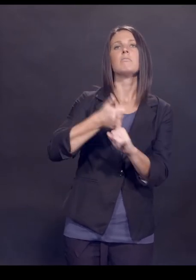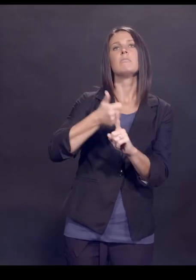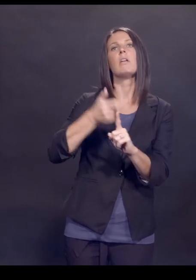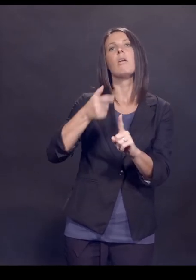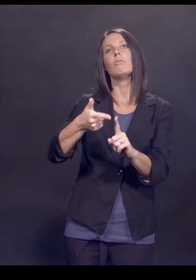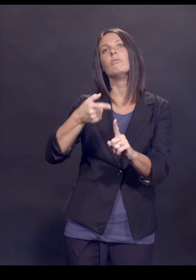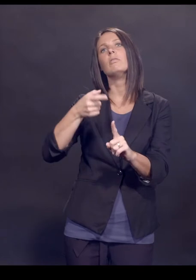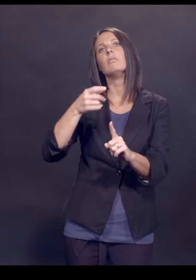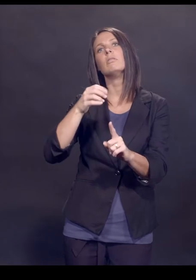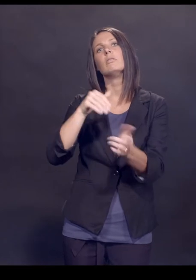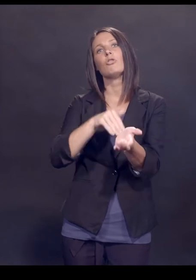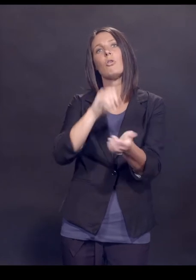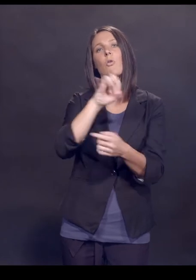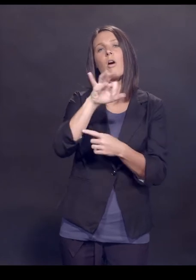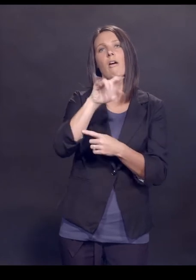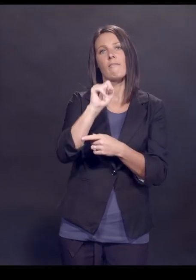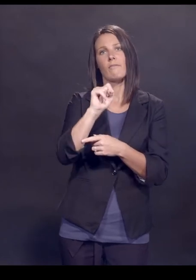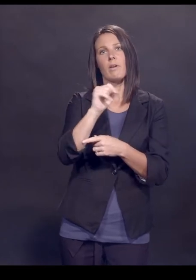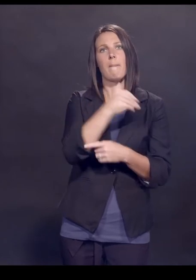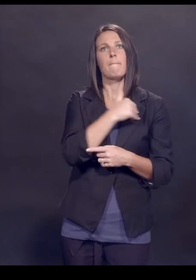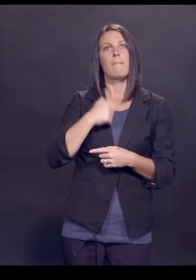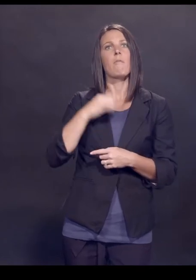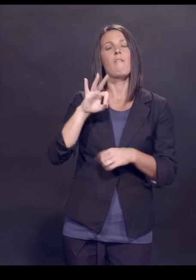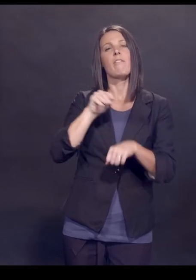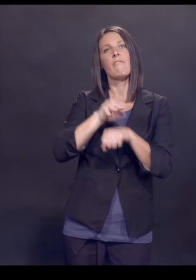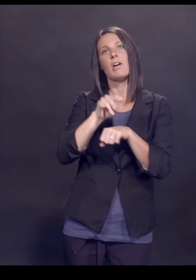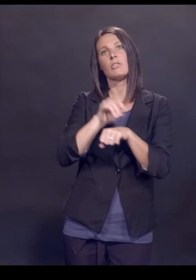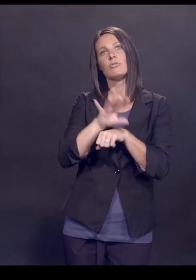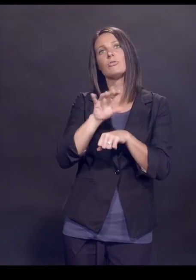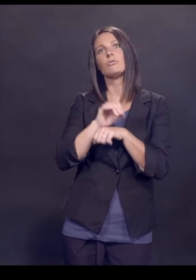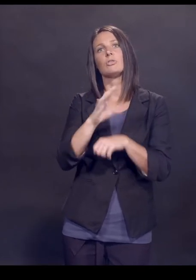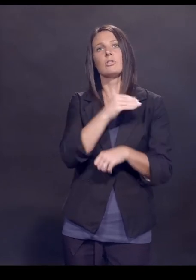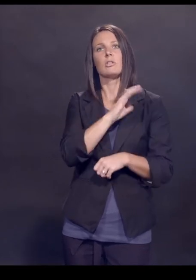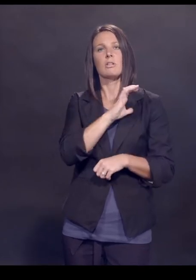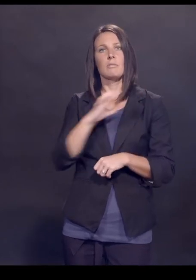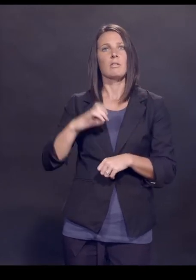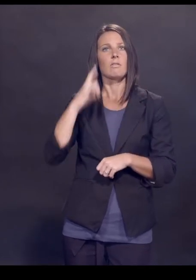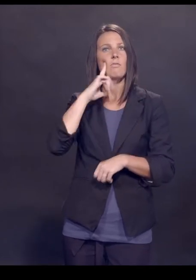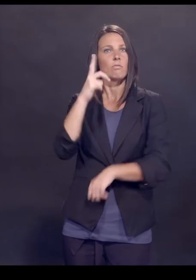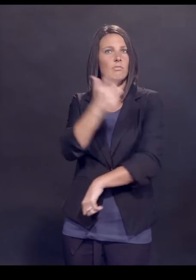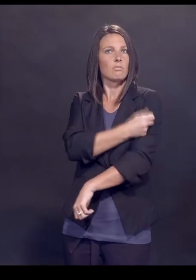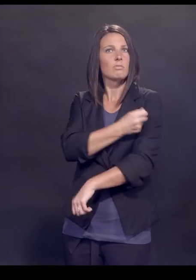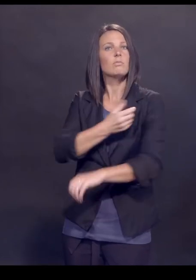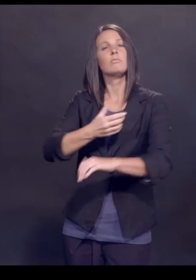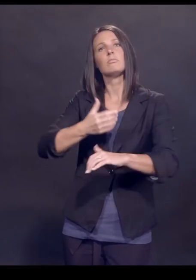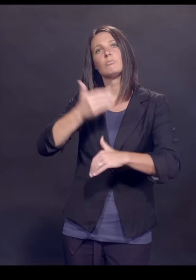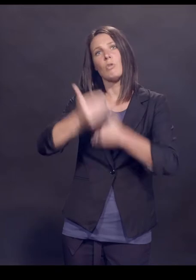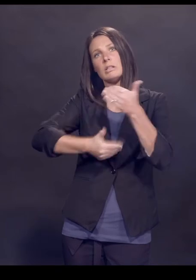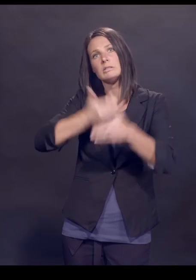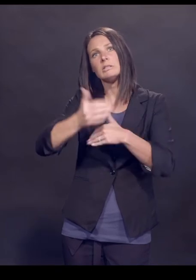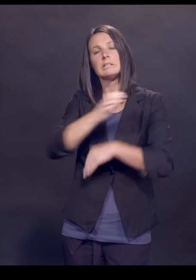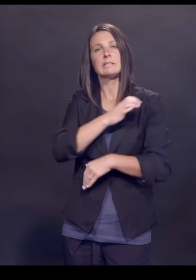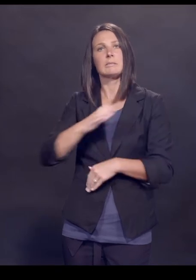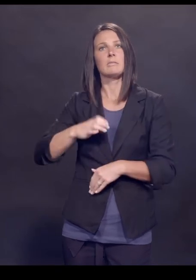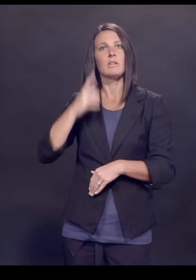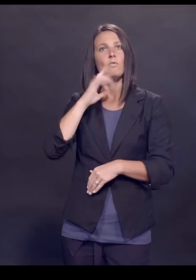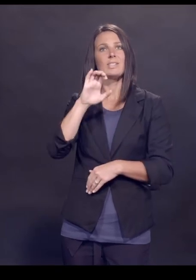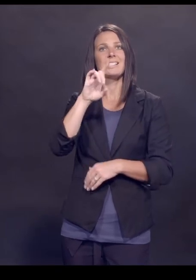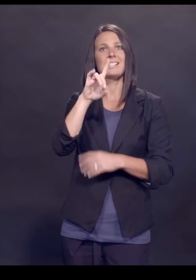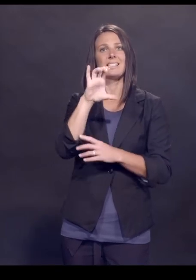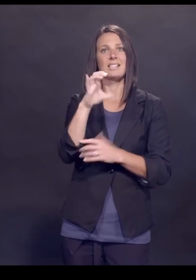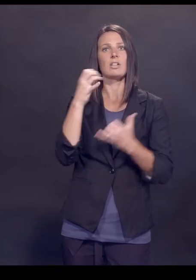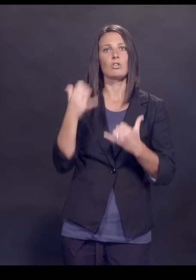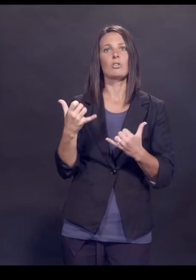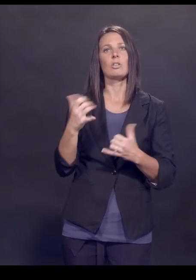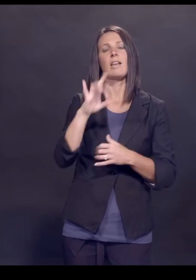also been a member of the Advisory Committee on Immunization Practices to the CDC and is currently a member of the